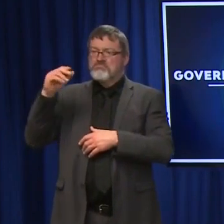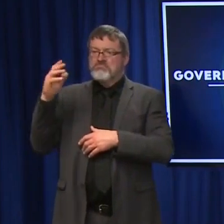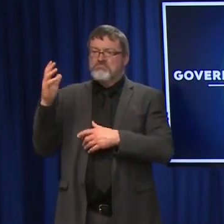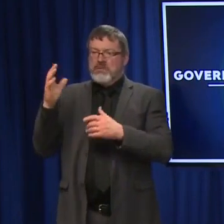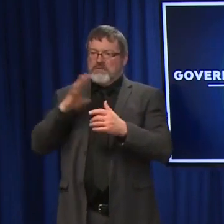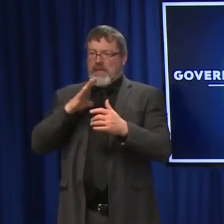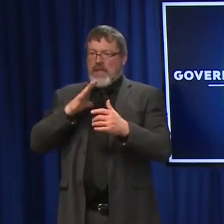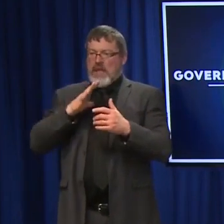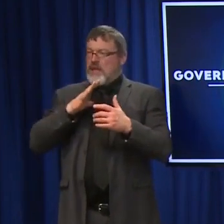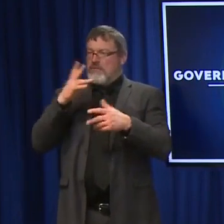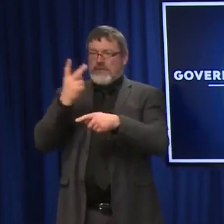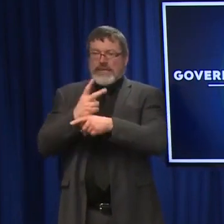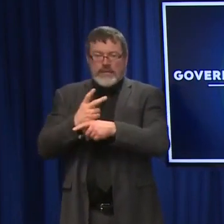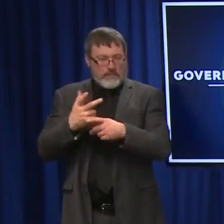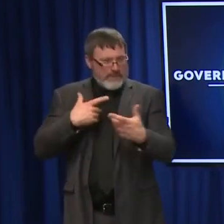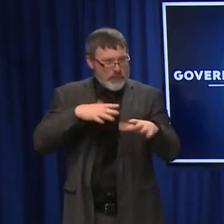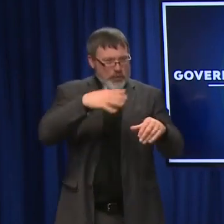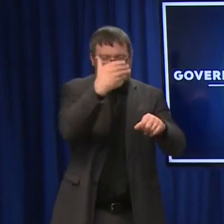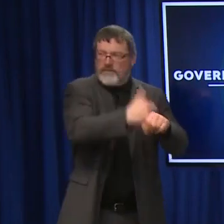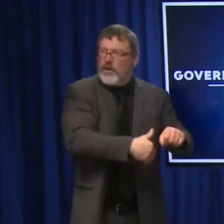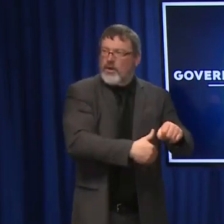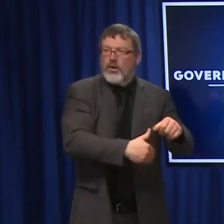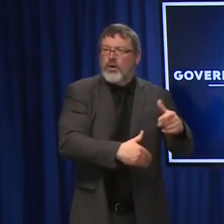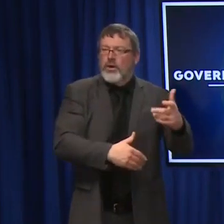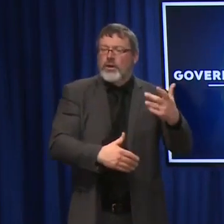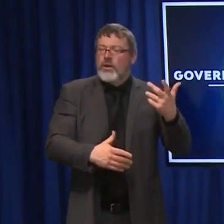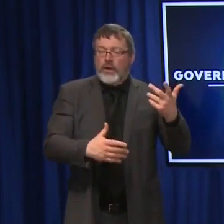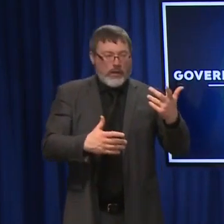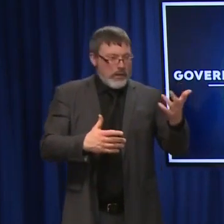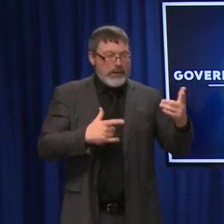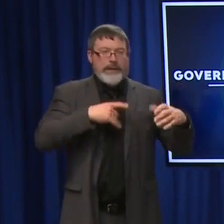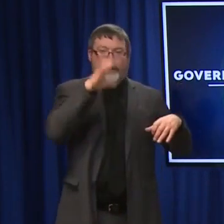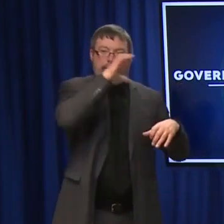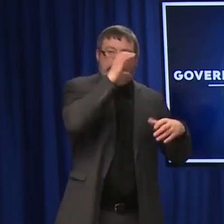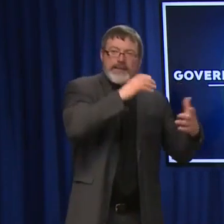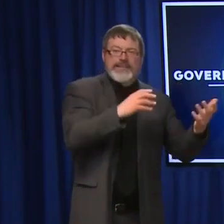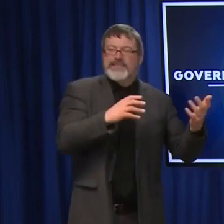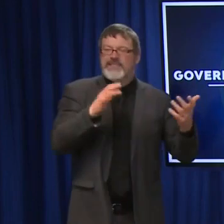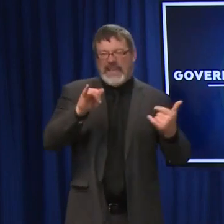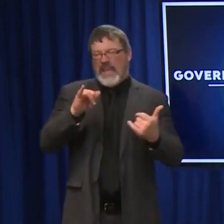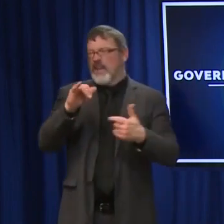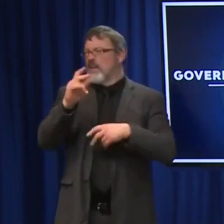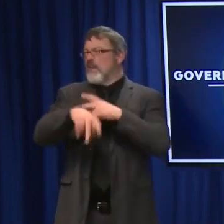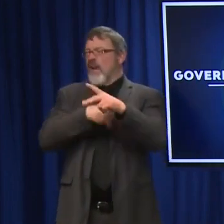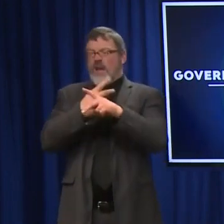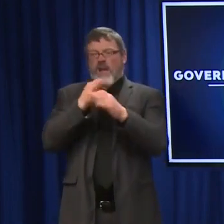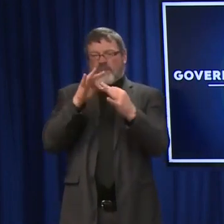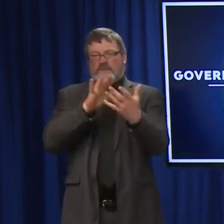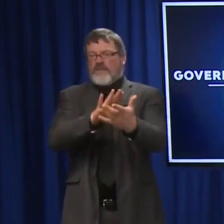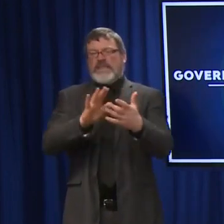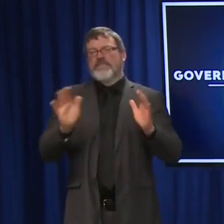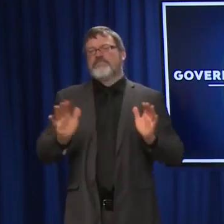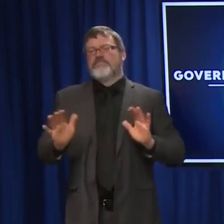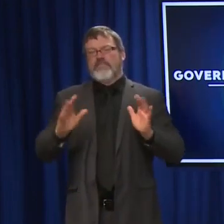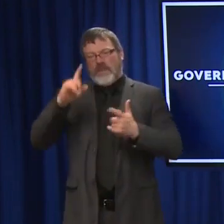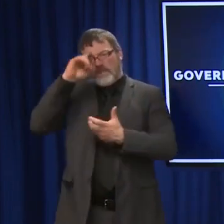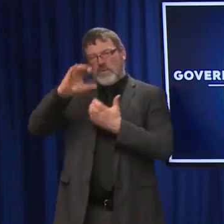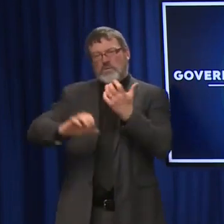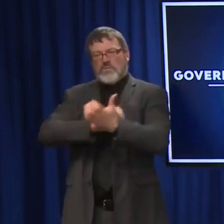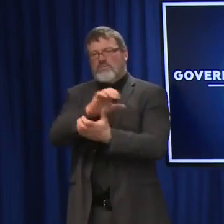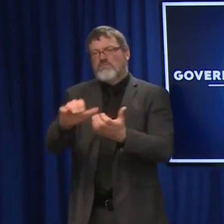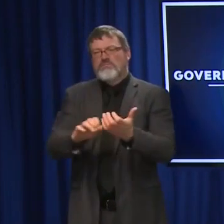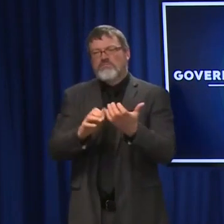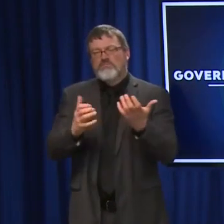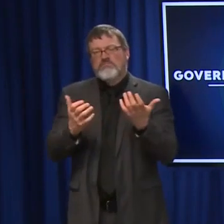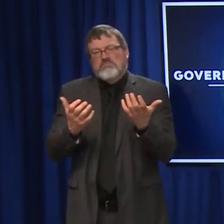been enforced anyways, right? And so it's massively confusing and I don't want to say give them my, I'm not here to do the I told you so, but